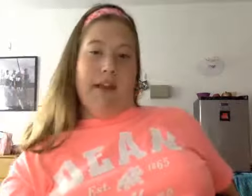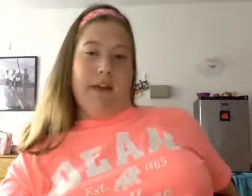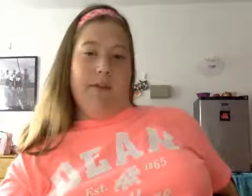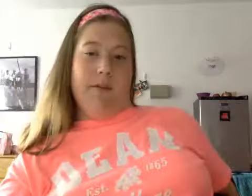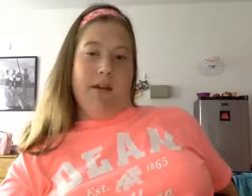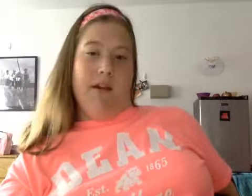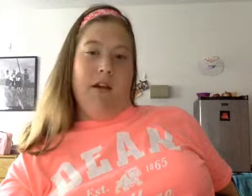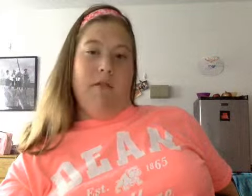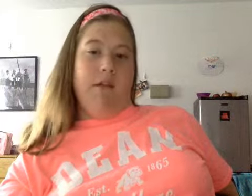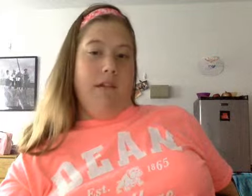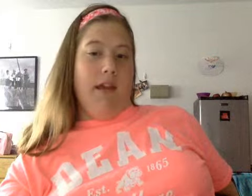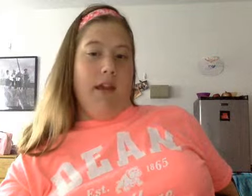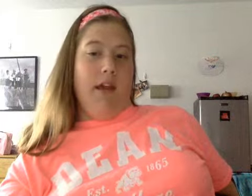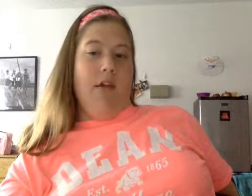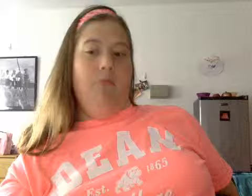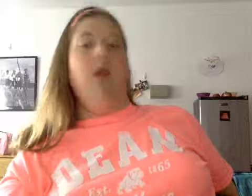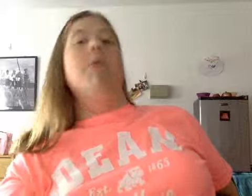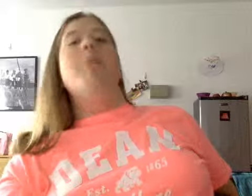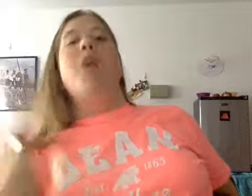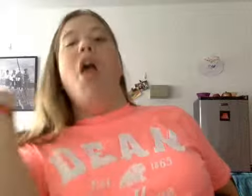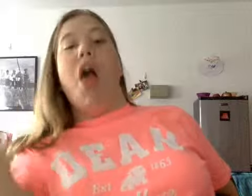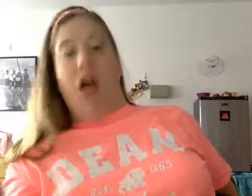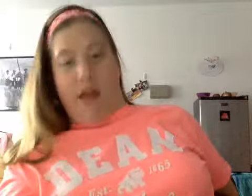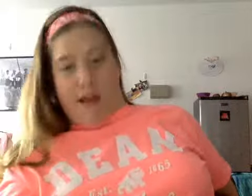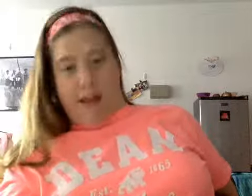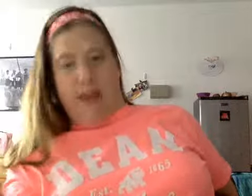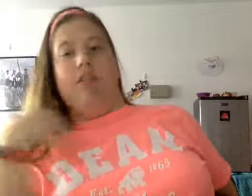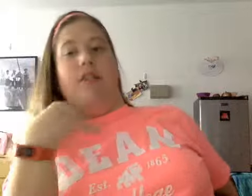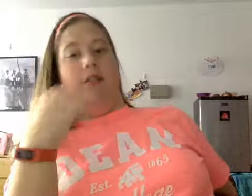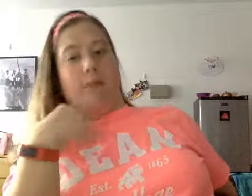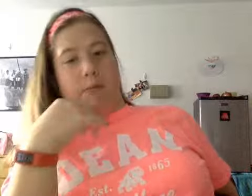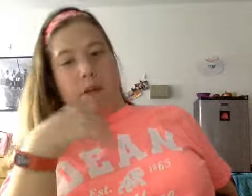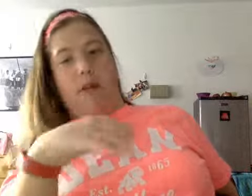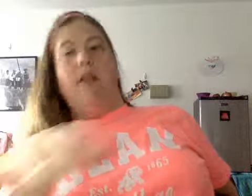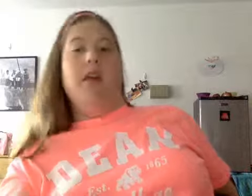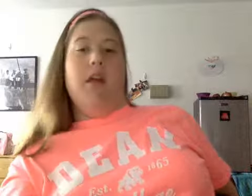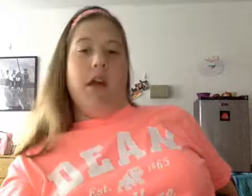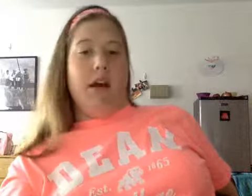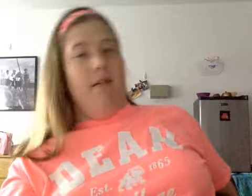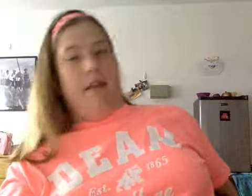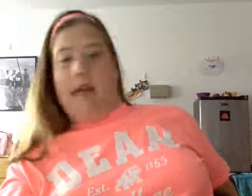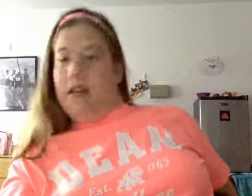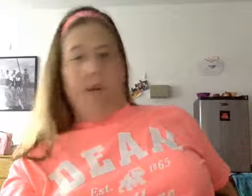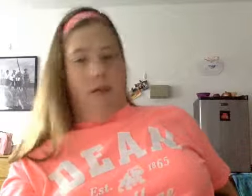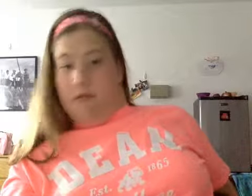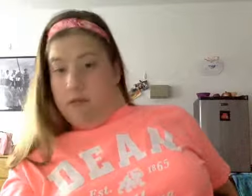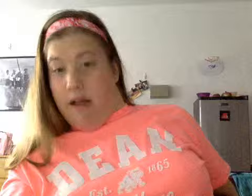that kind of humor where it's just like meh meh meh and it's like insulting people I don't like that no I